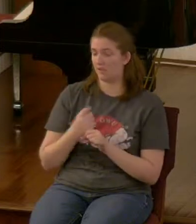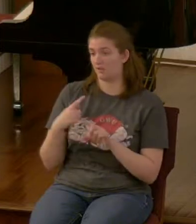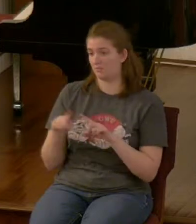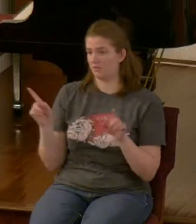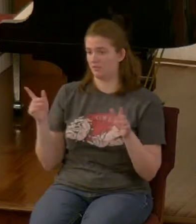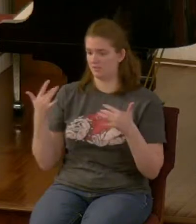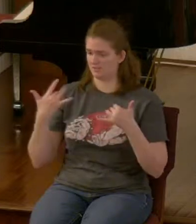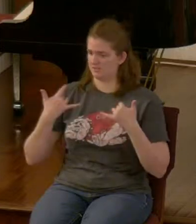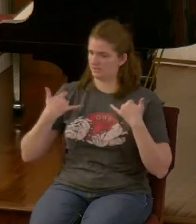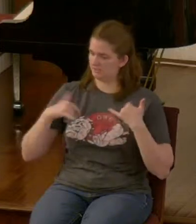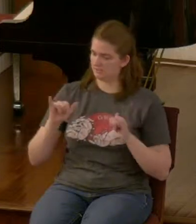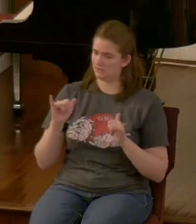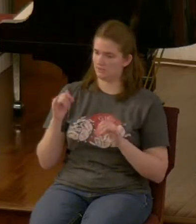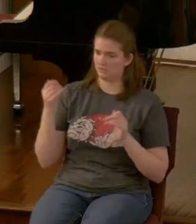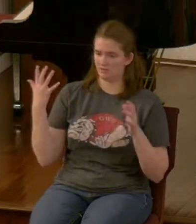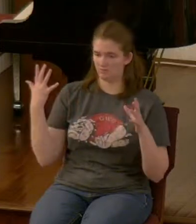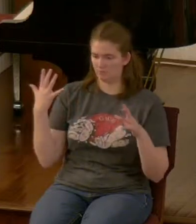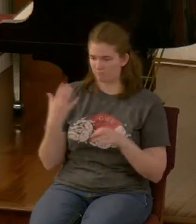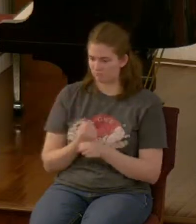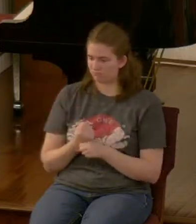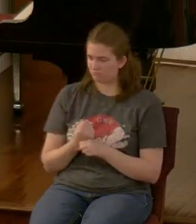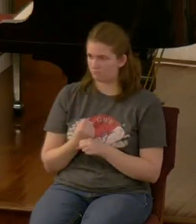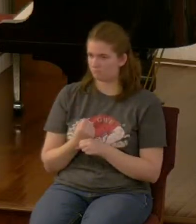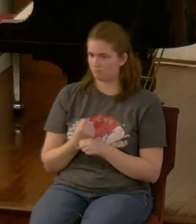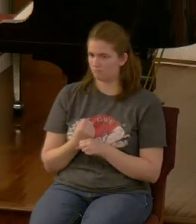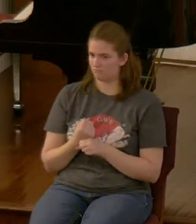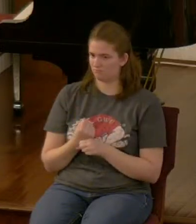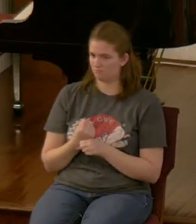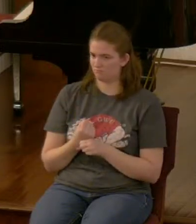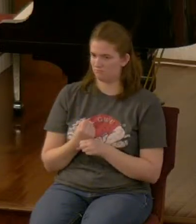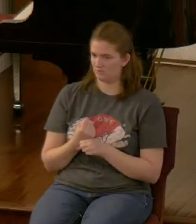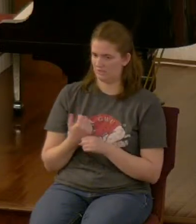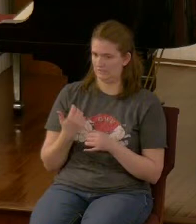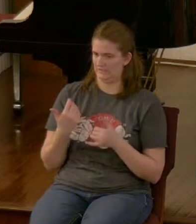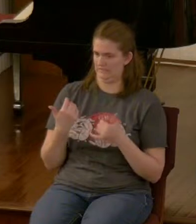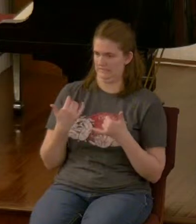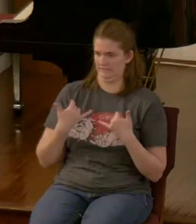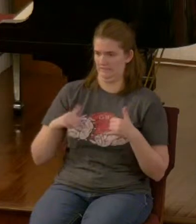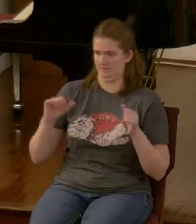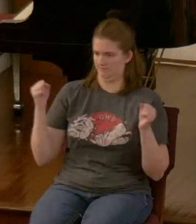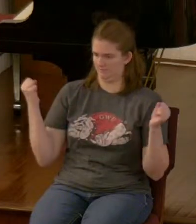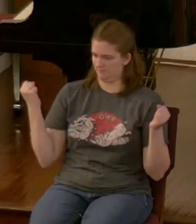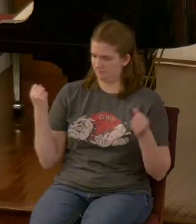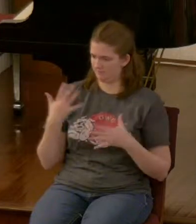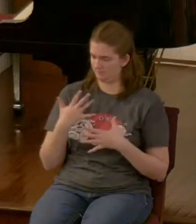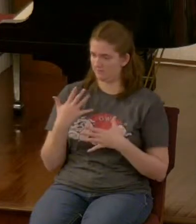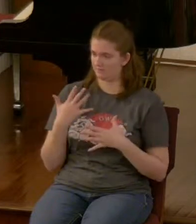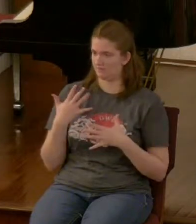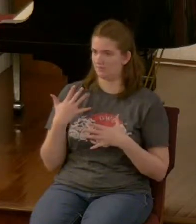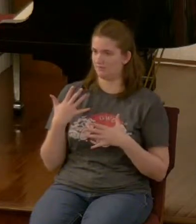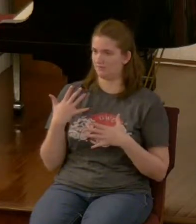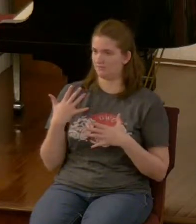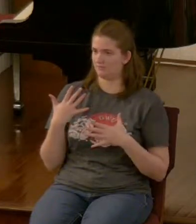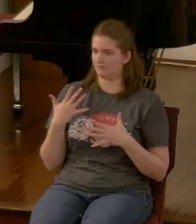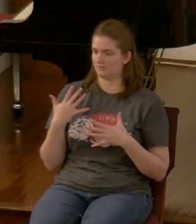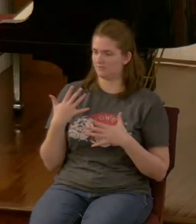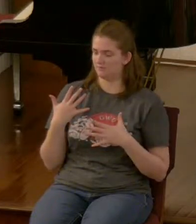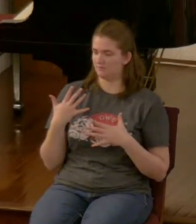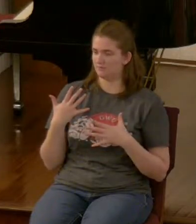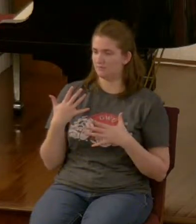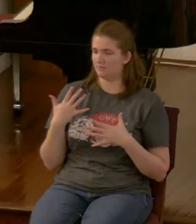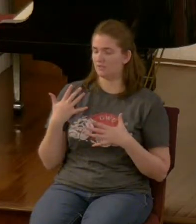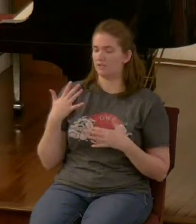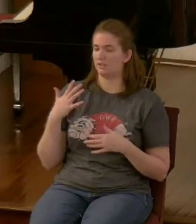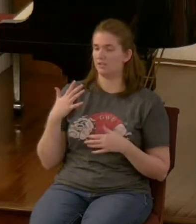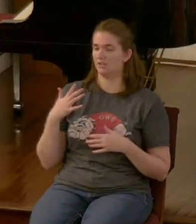even in the summary that are troubling that would weigh heavy on somebody to the point that it made